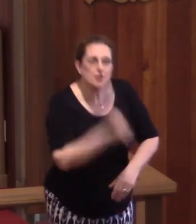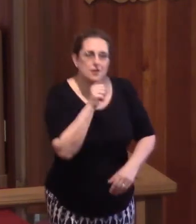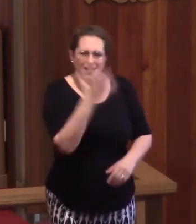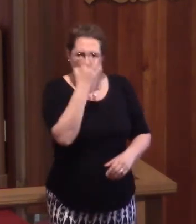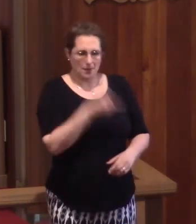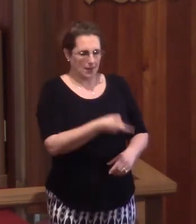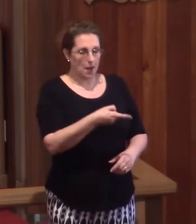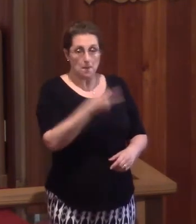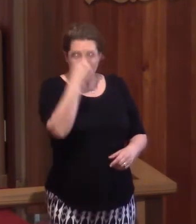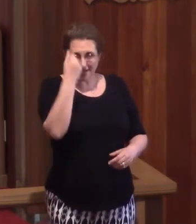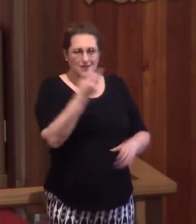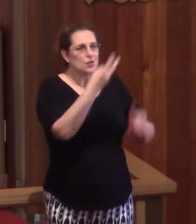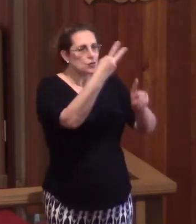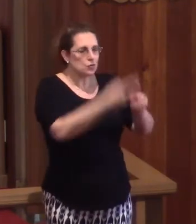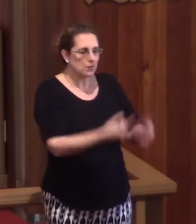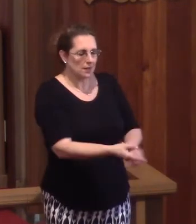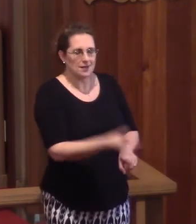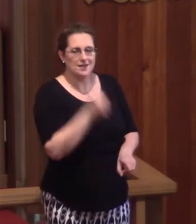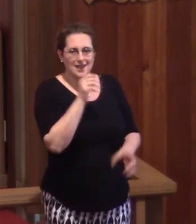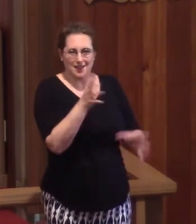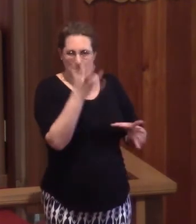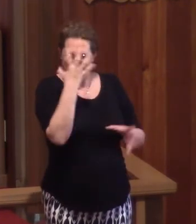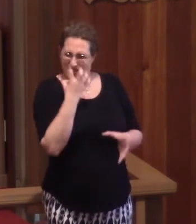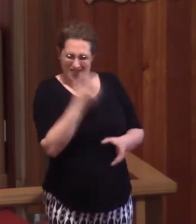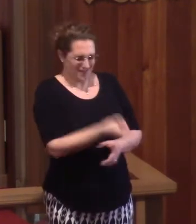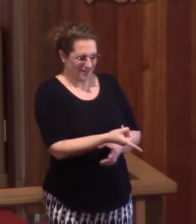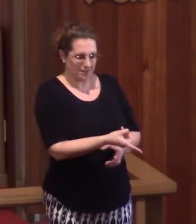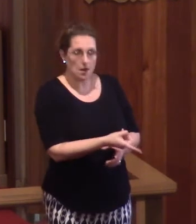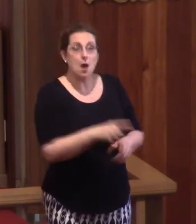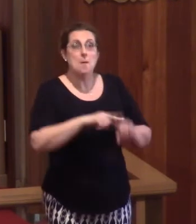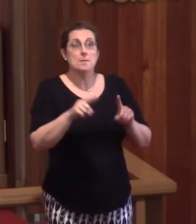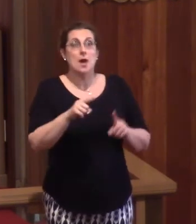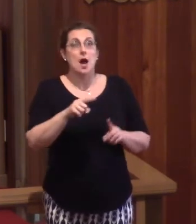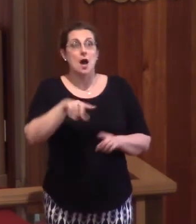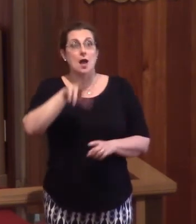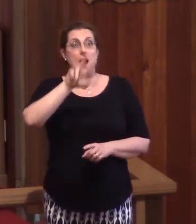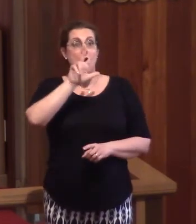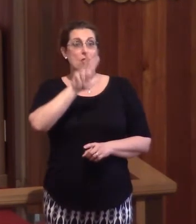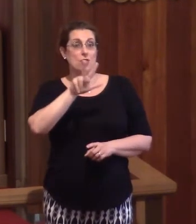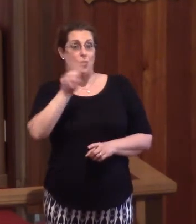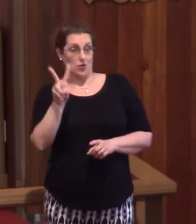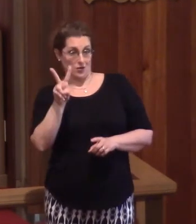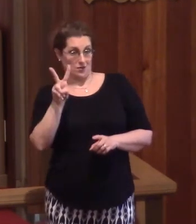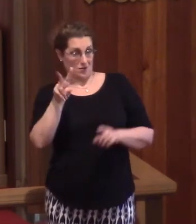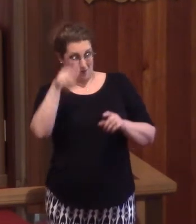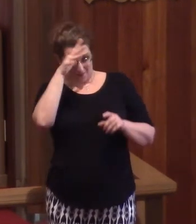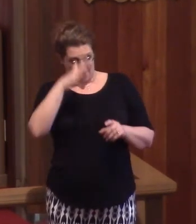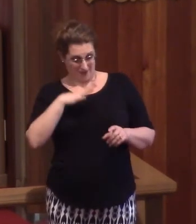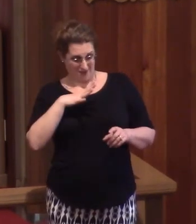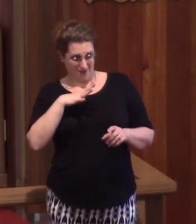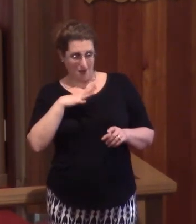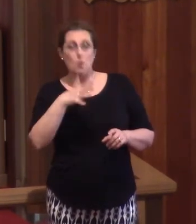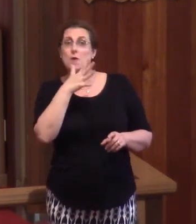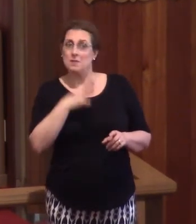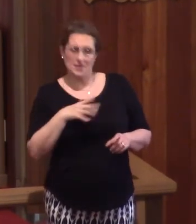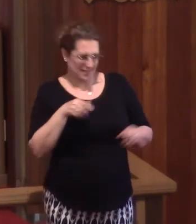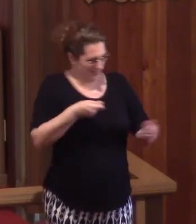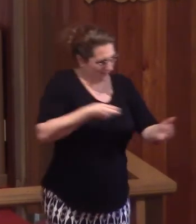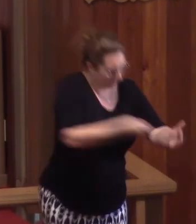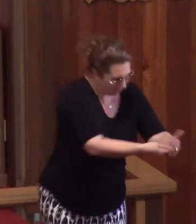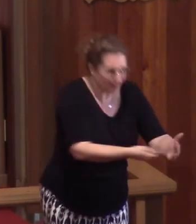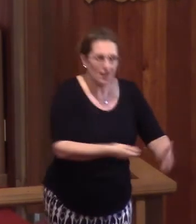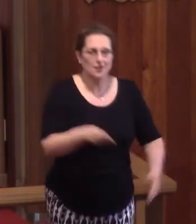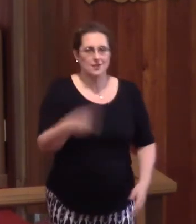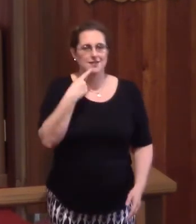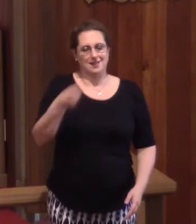Because they're what? They're like a two-month-old. You don't get mad at a two-month-old, but a 32-year-old sticking a fork into an outlet. You can